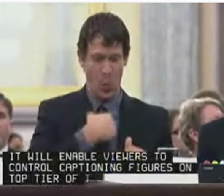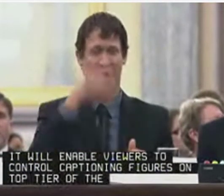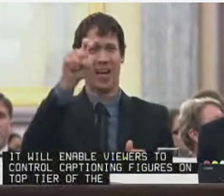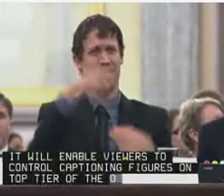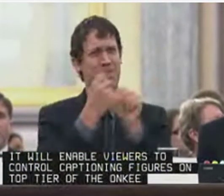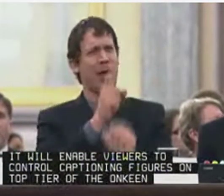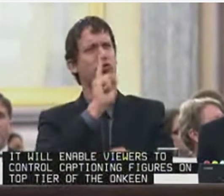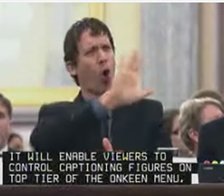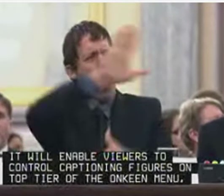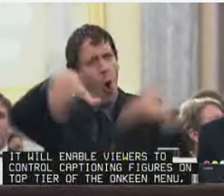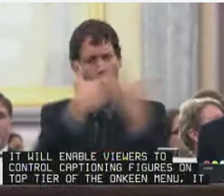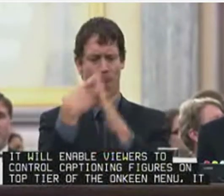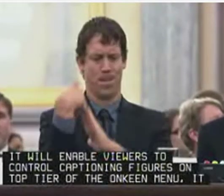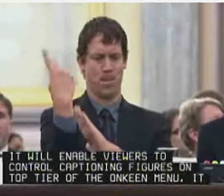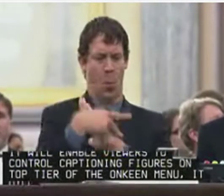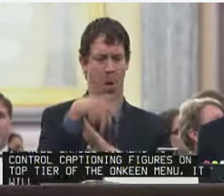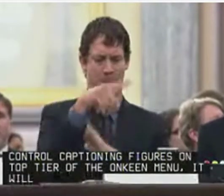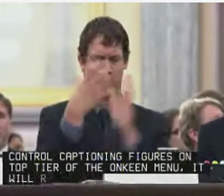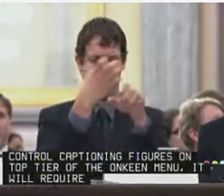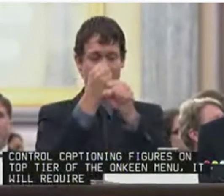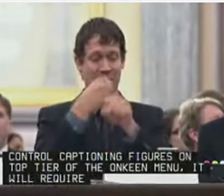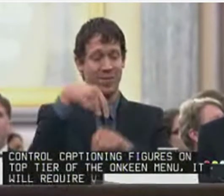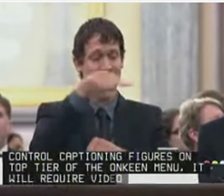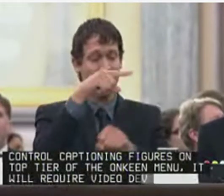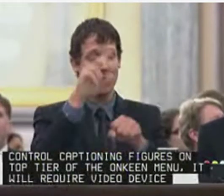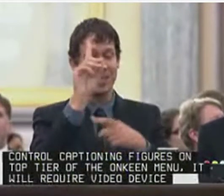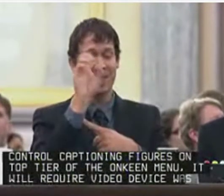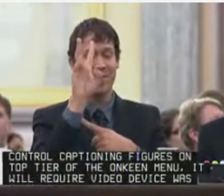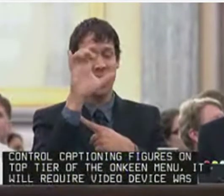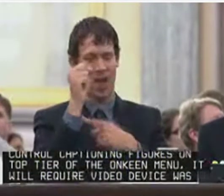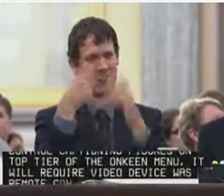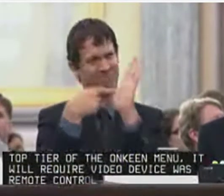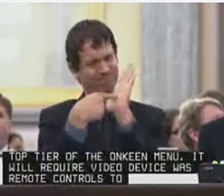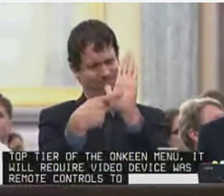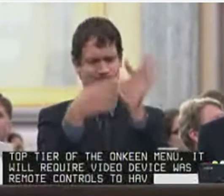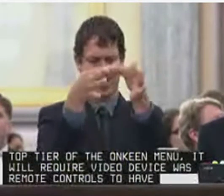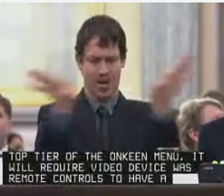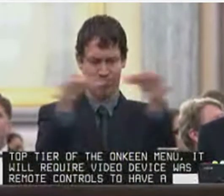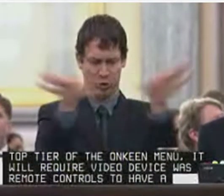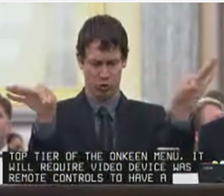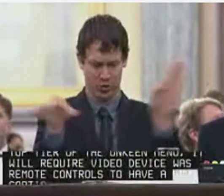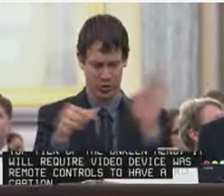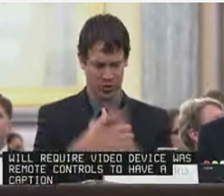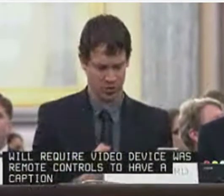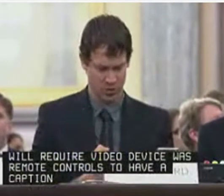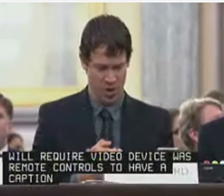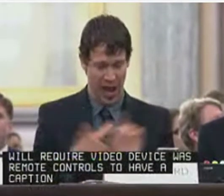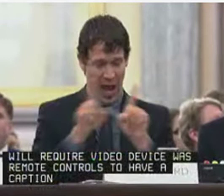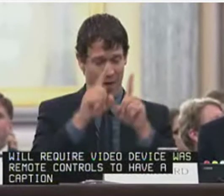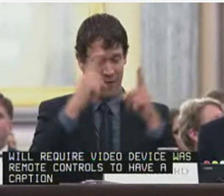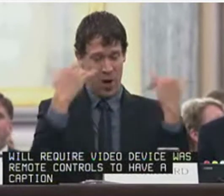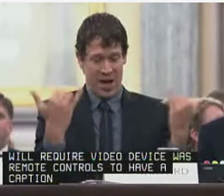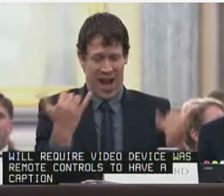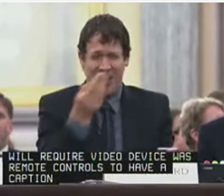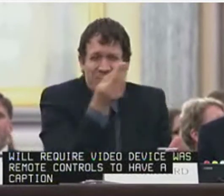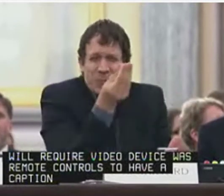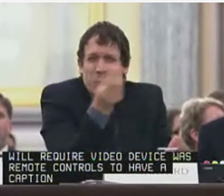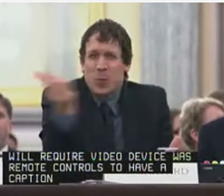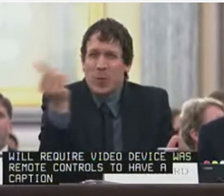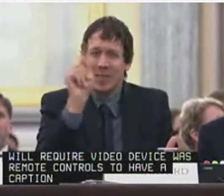controls to have a caption button. Caption control to us is what volume control is to you. This brings me to my final concern. We also need to